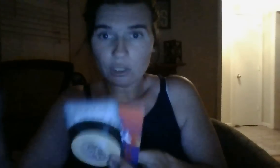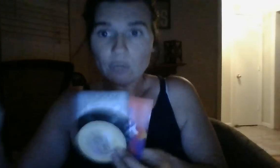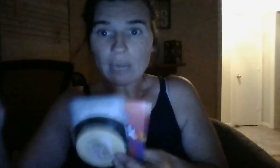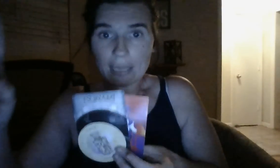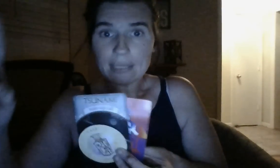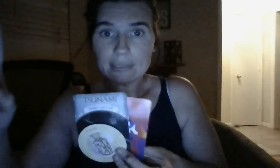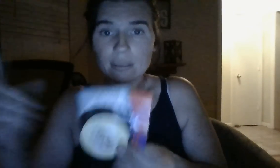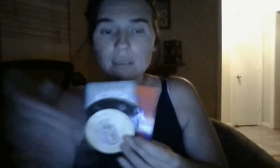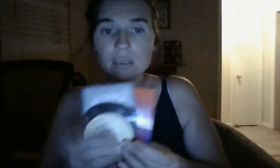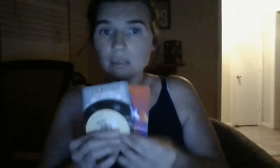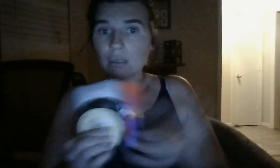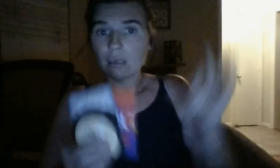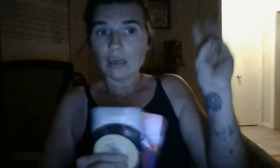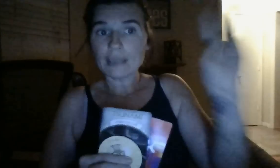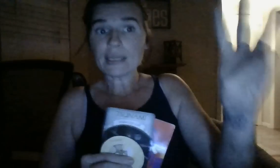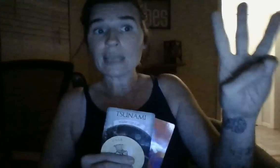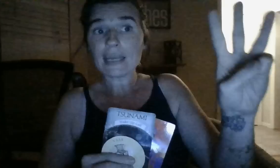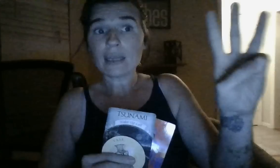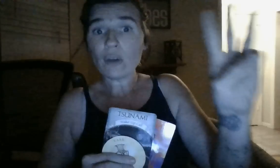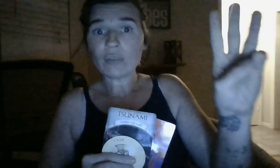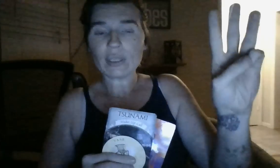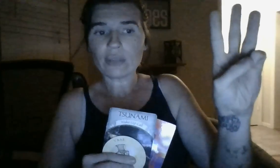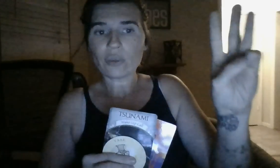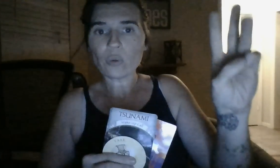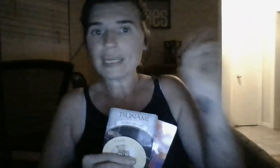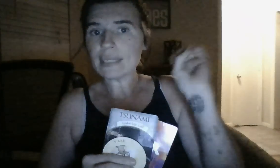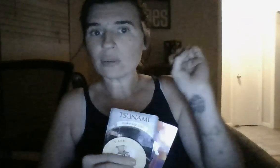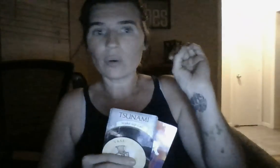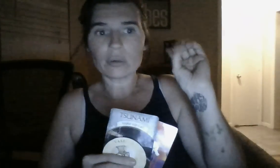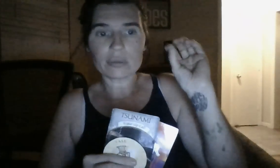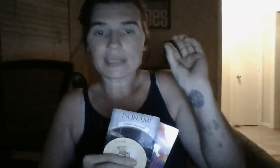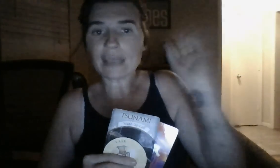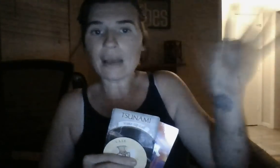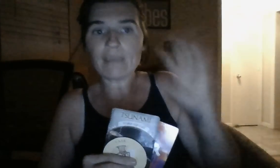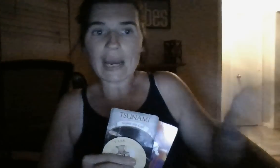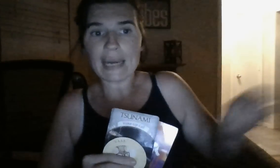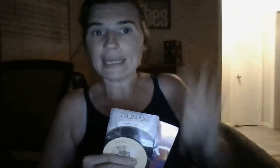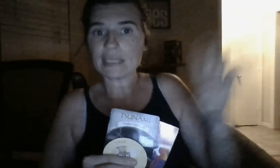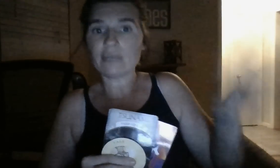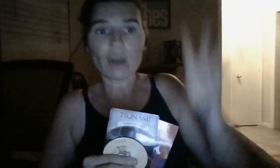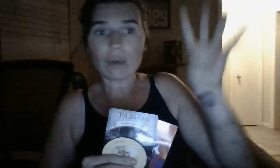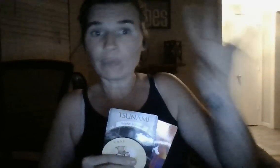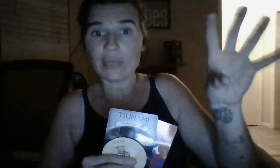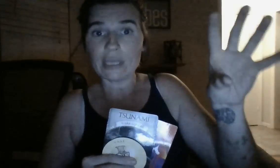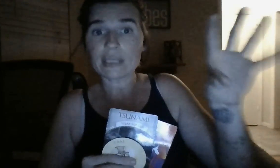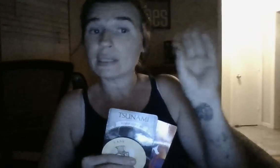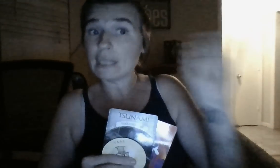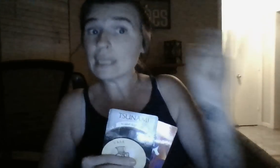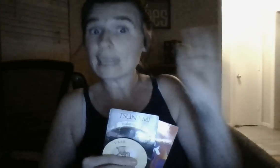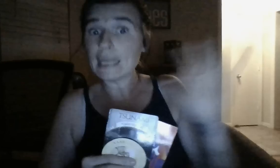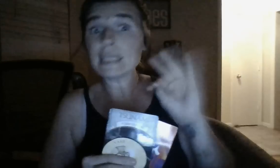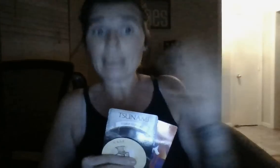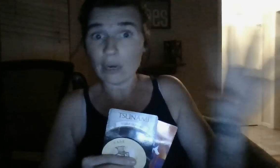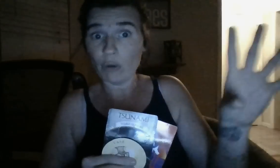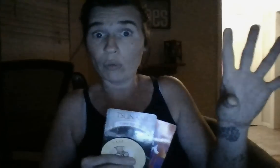You guys. It sounds like hopefully the authorities or somebody gets involved with this. Because, this is terrible.